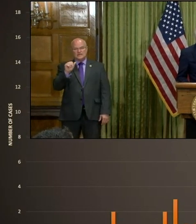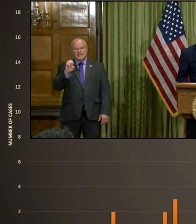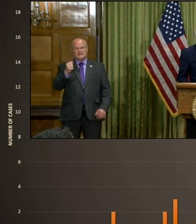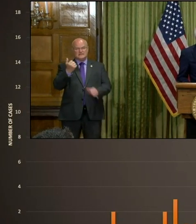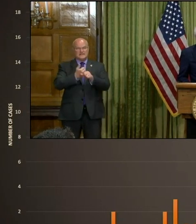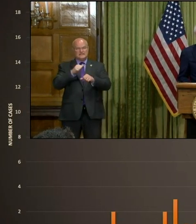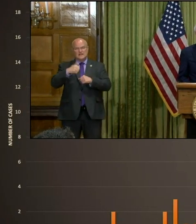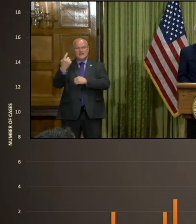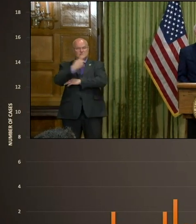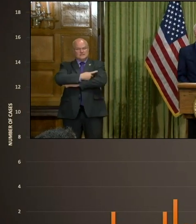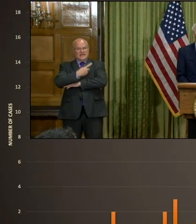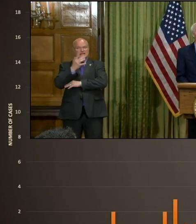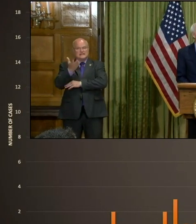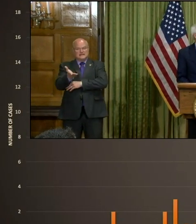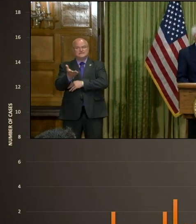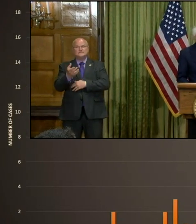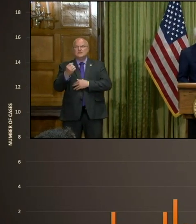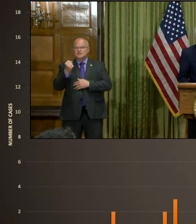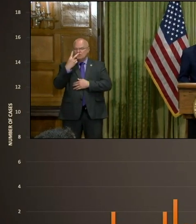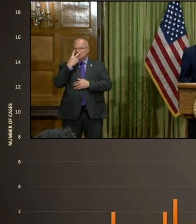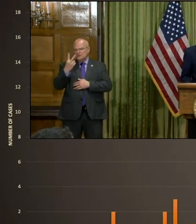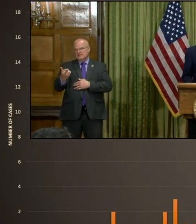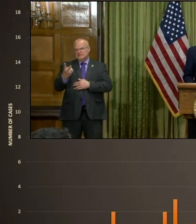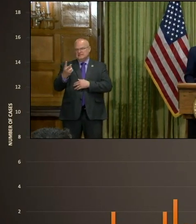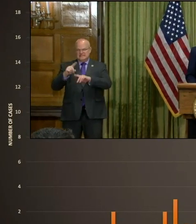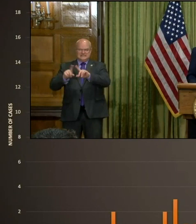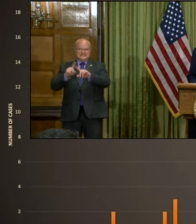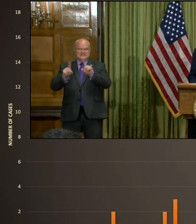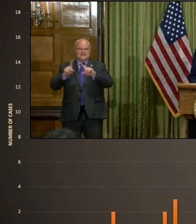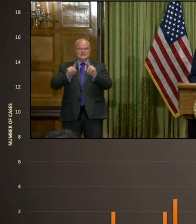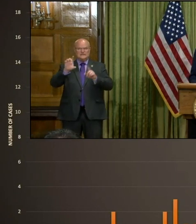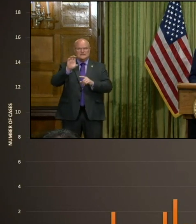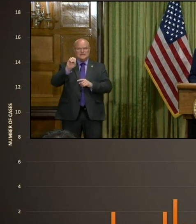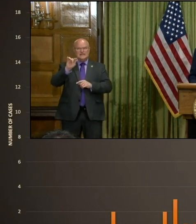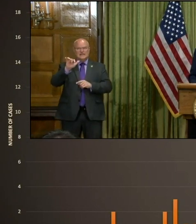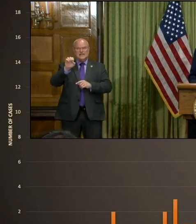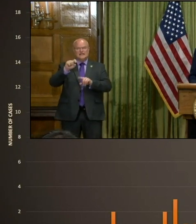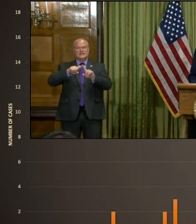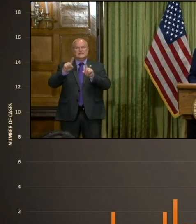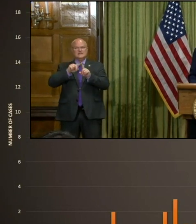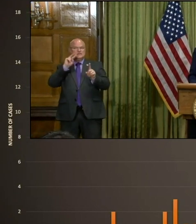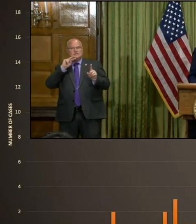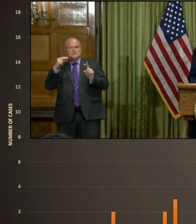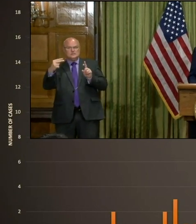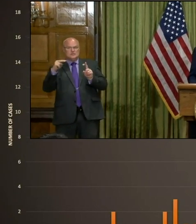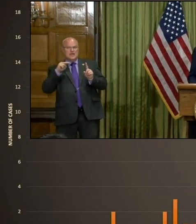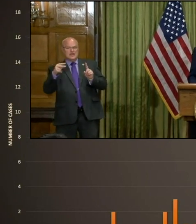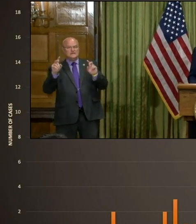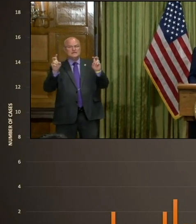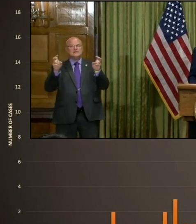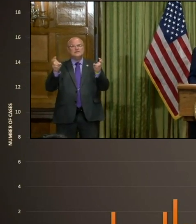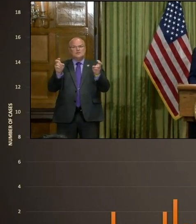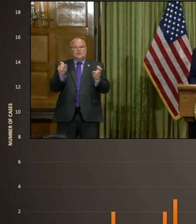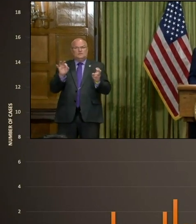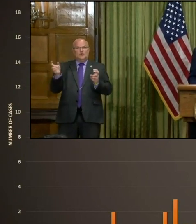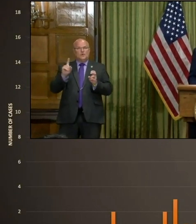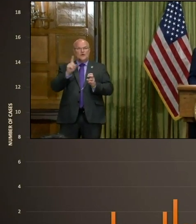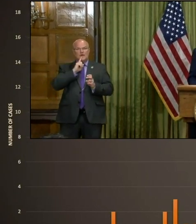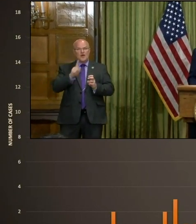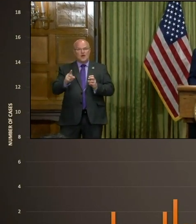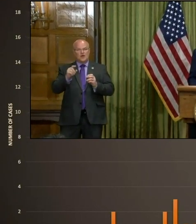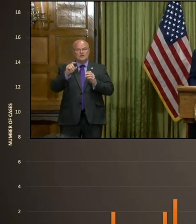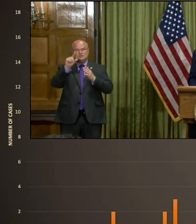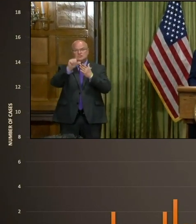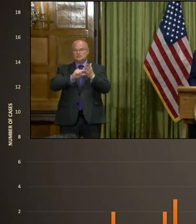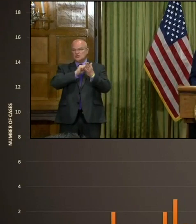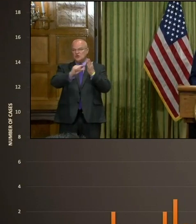for each of those other days there. And so you can see in the different counties a different perspective in terms of where they are